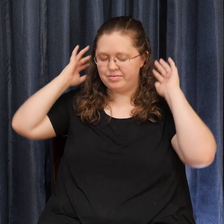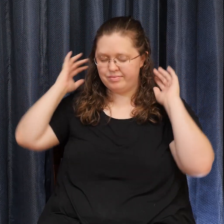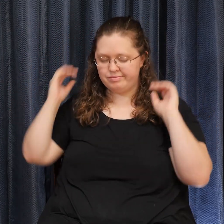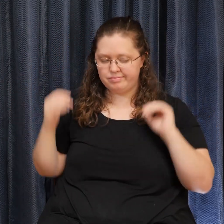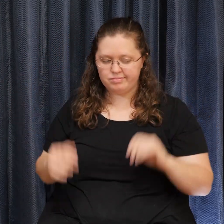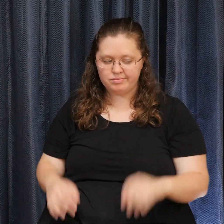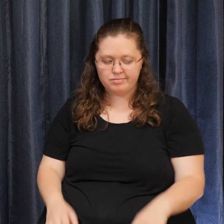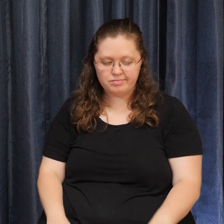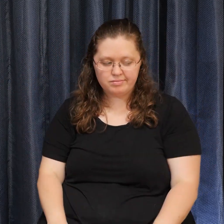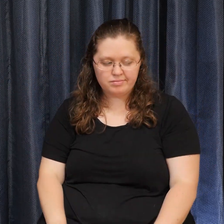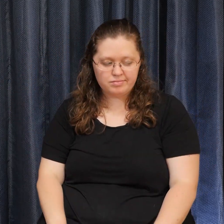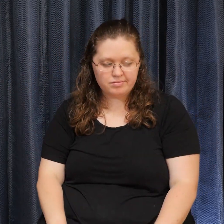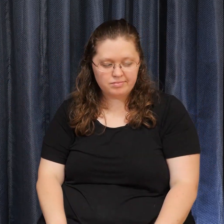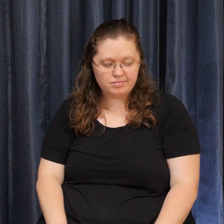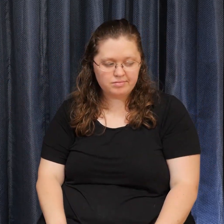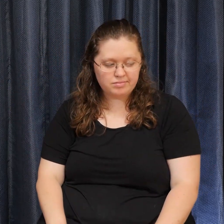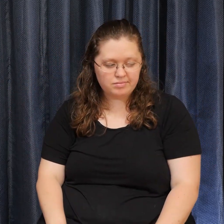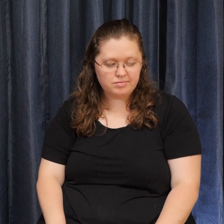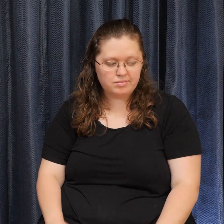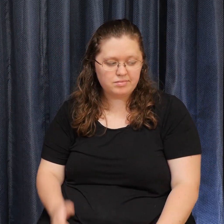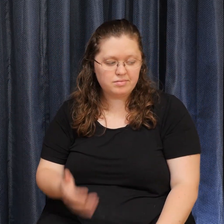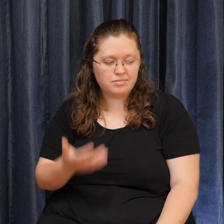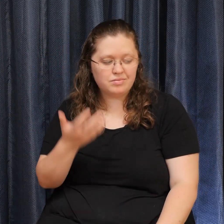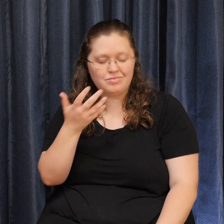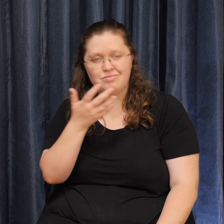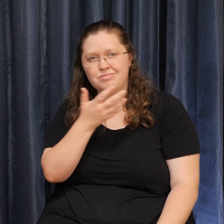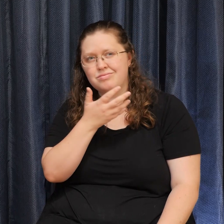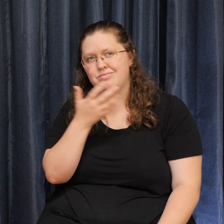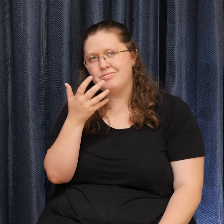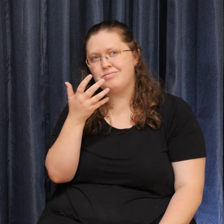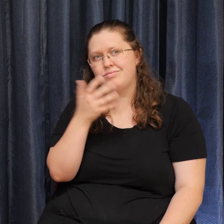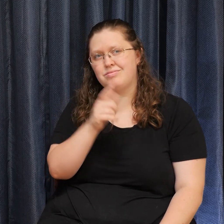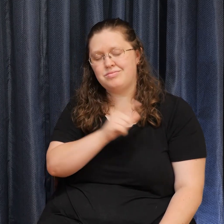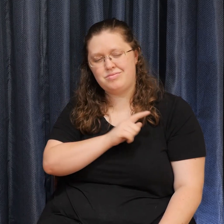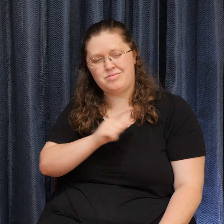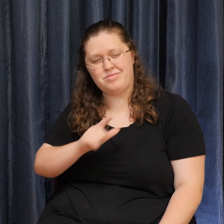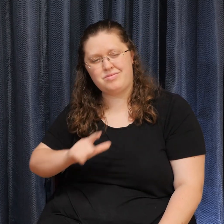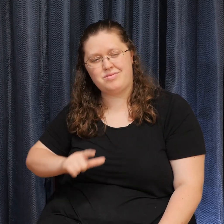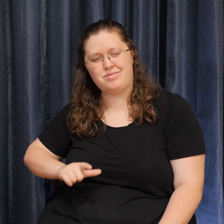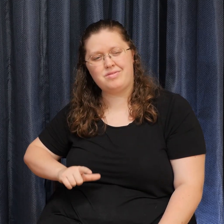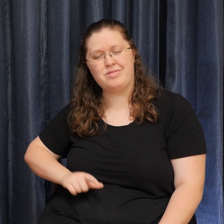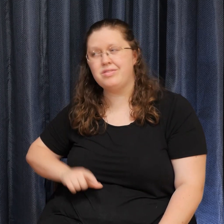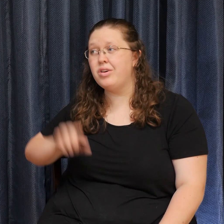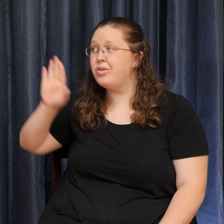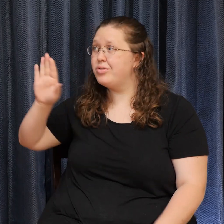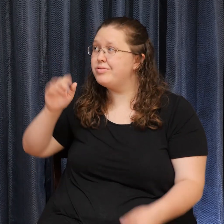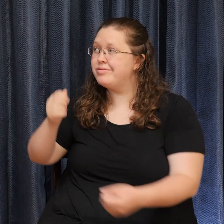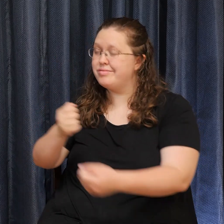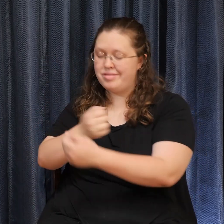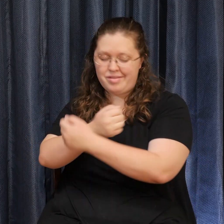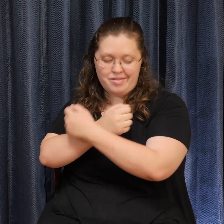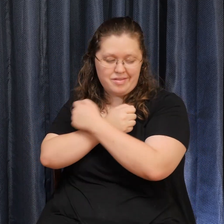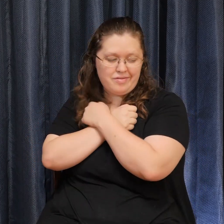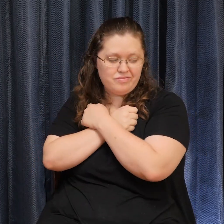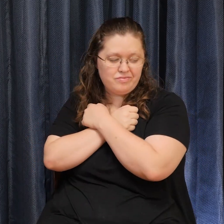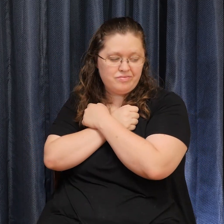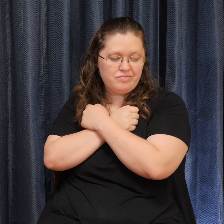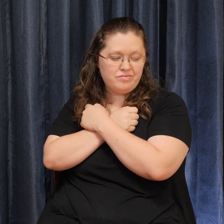Lord, let your love Love with